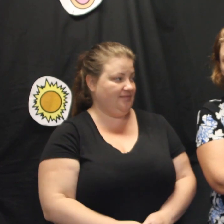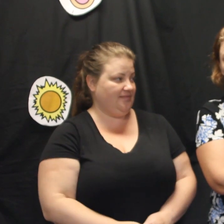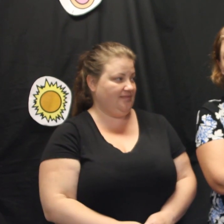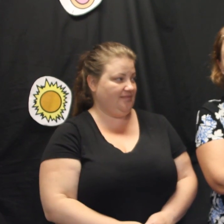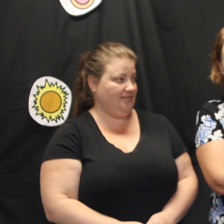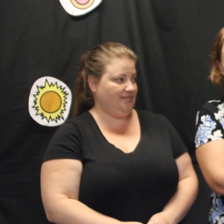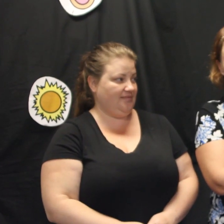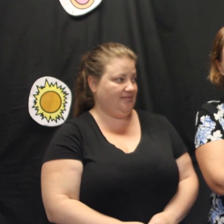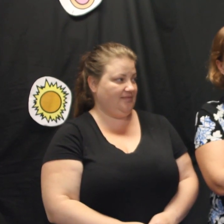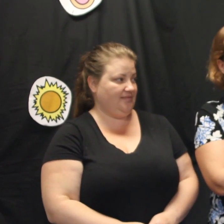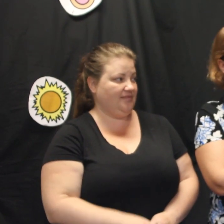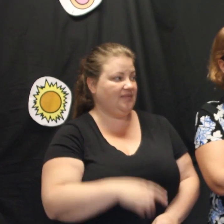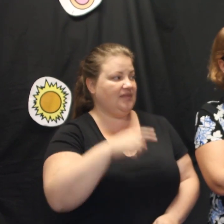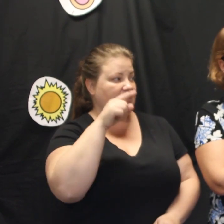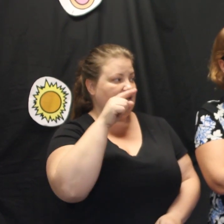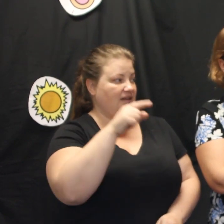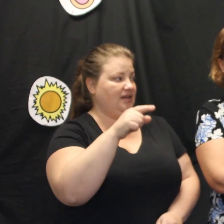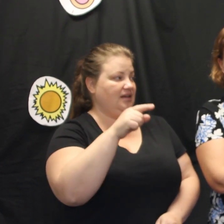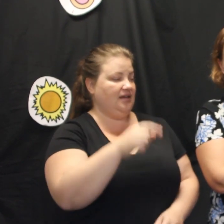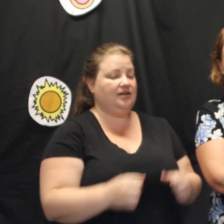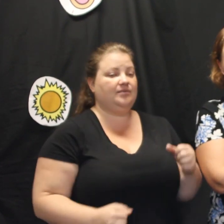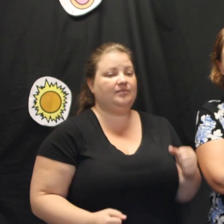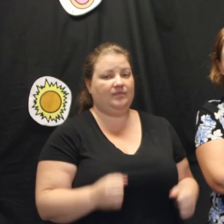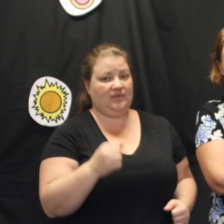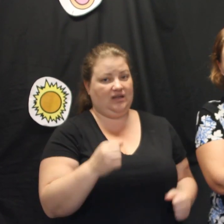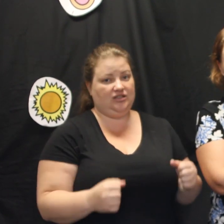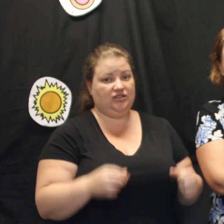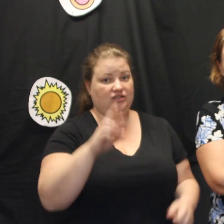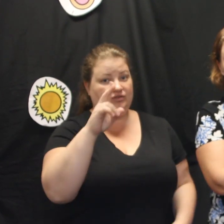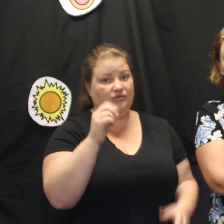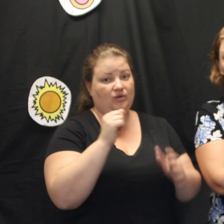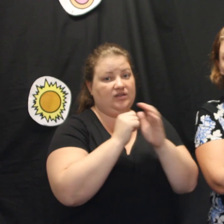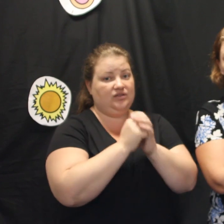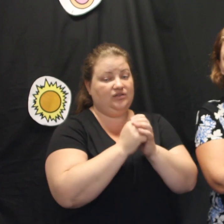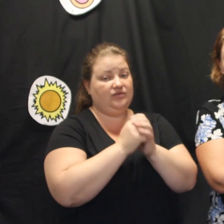who can't march. He marches for us.